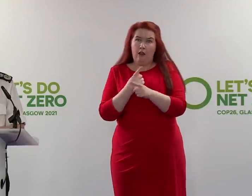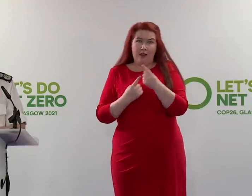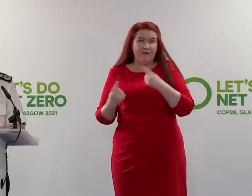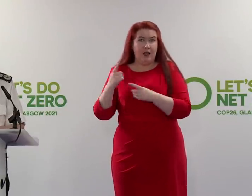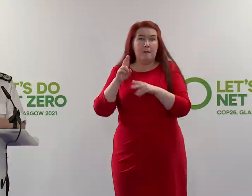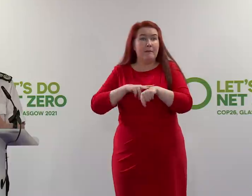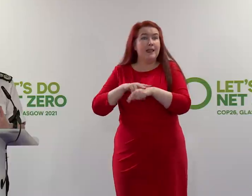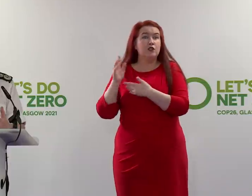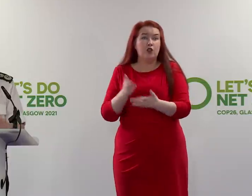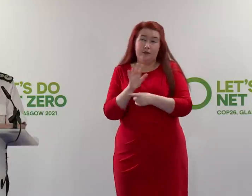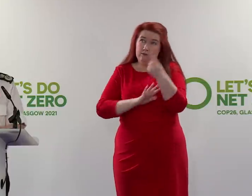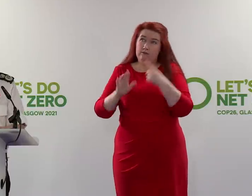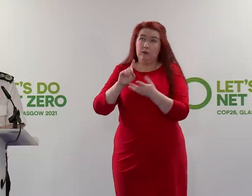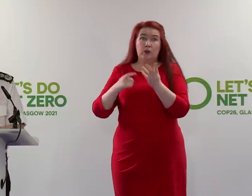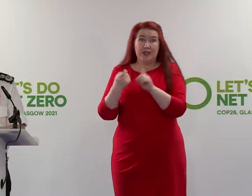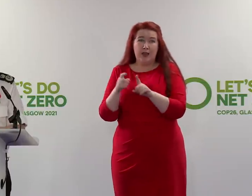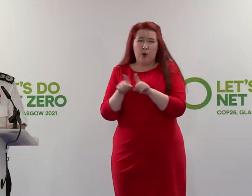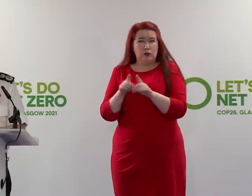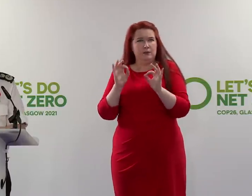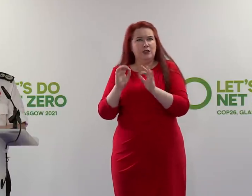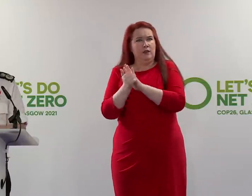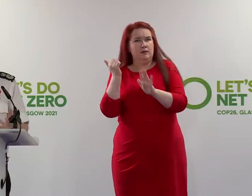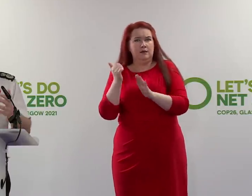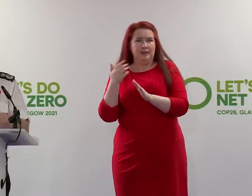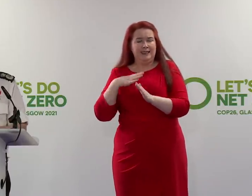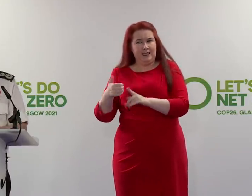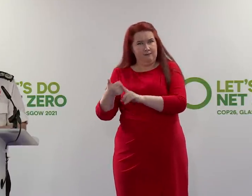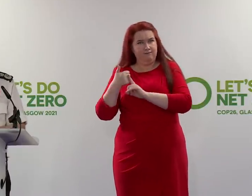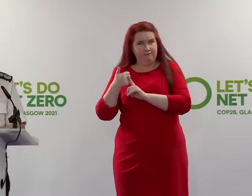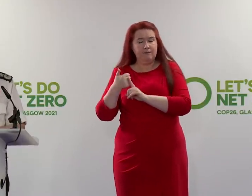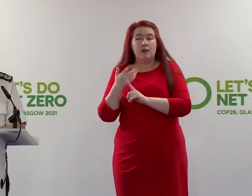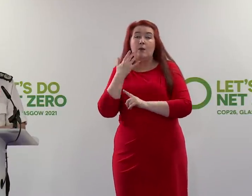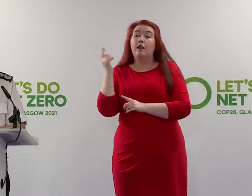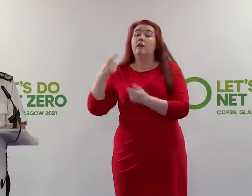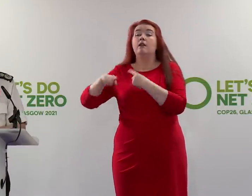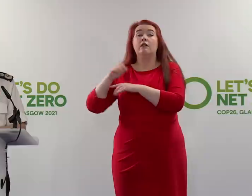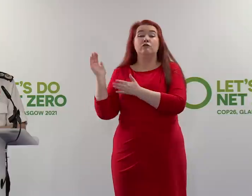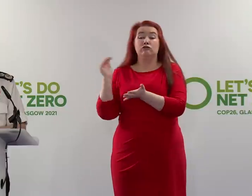in the United Kingdom and specialist capabilities as well. But when they come to Scotland,